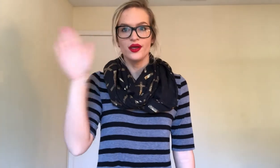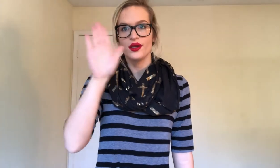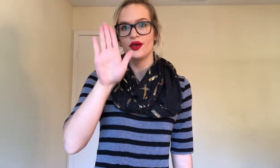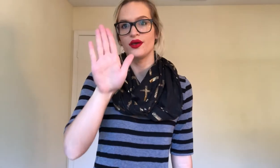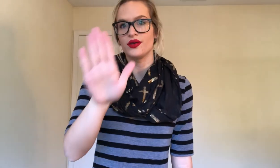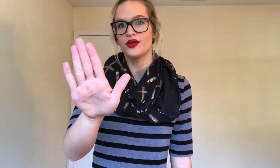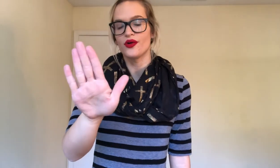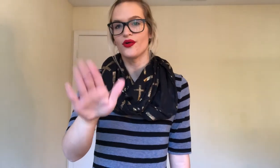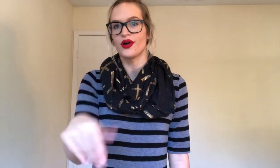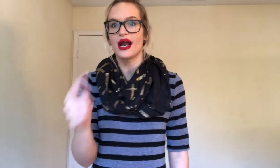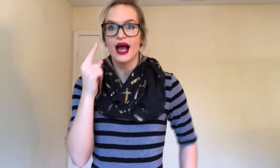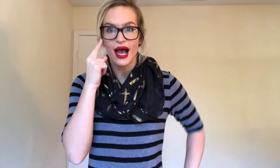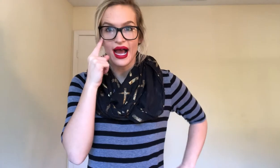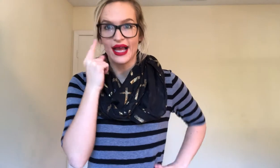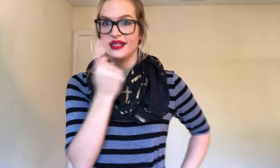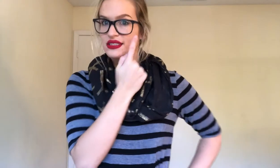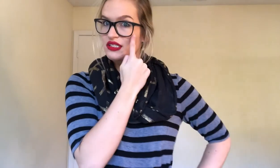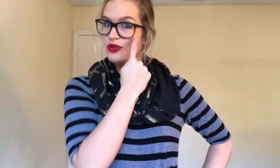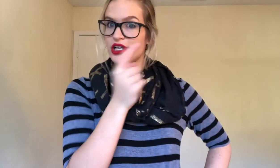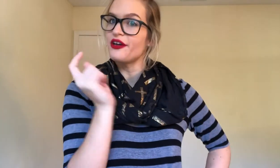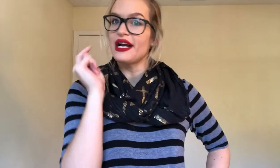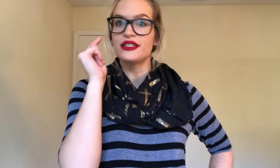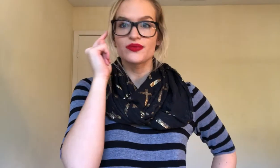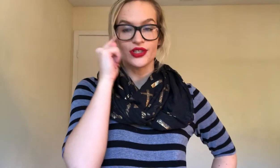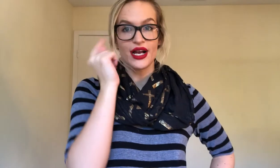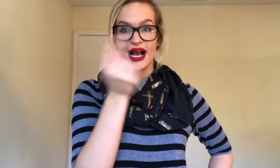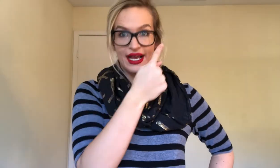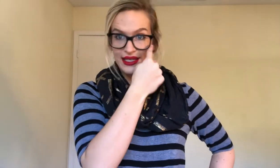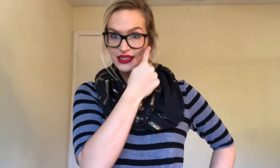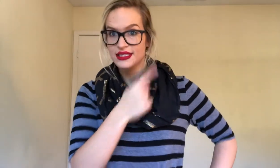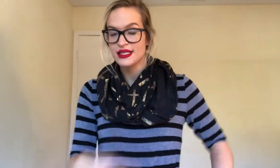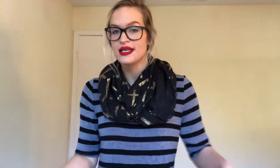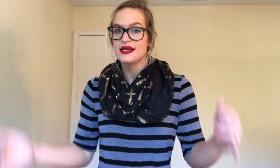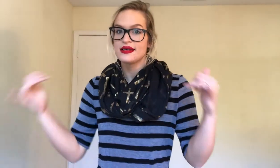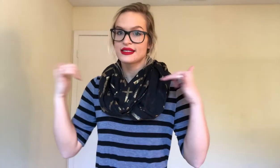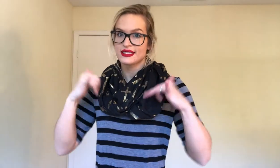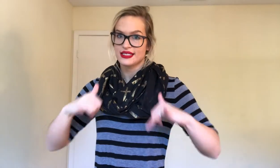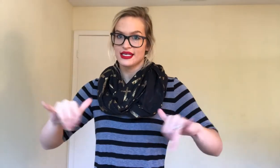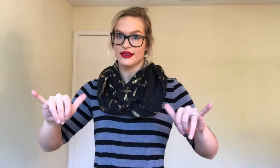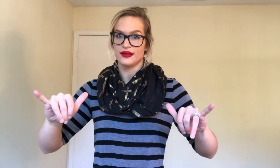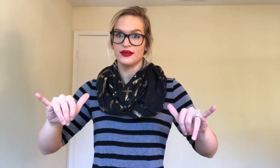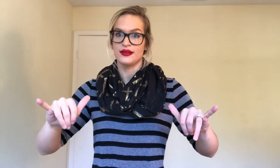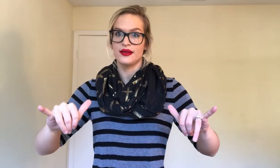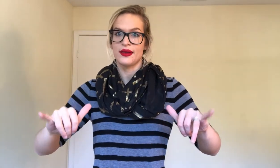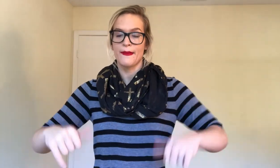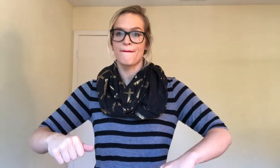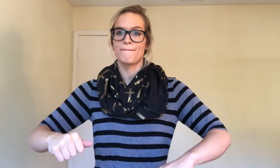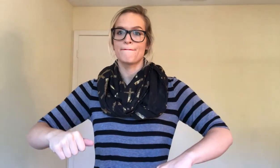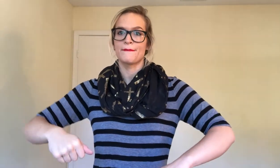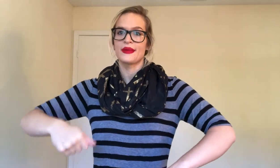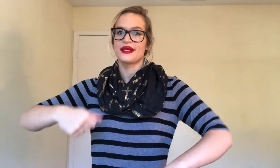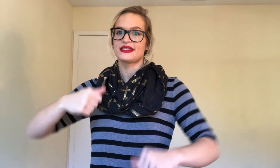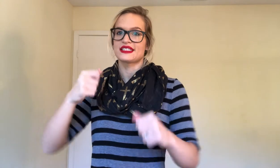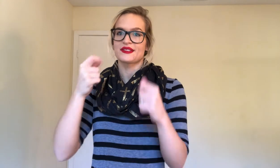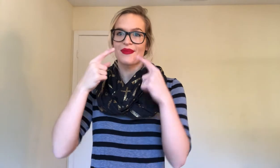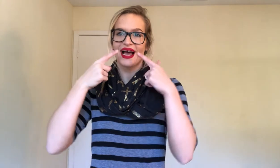Will your eyes, just point at your eyes, will your eyes still smile.